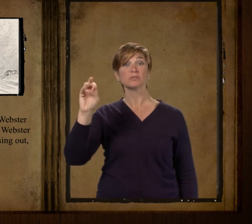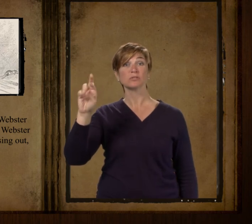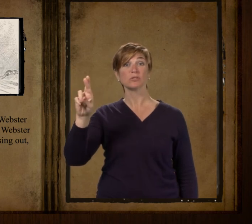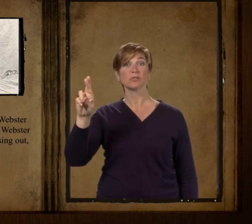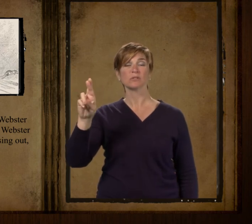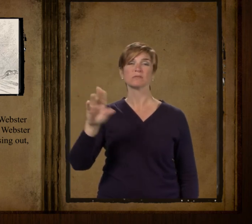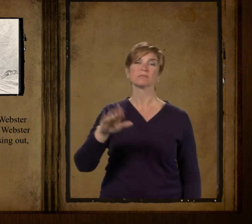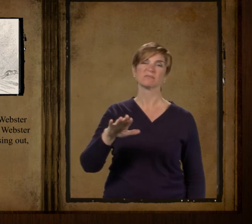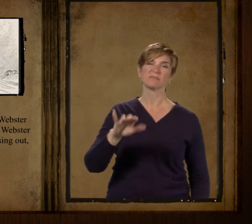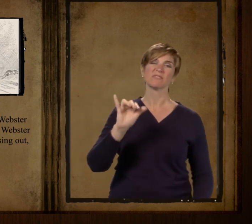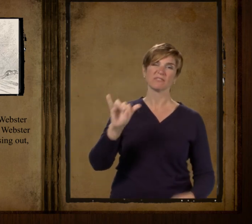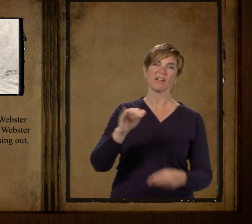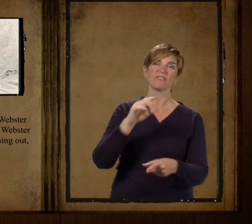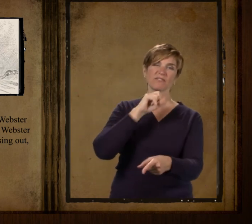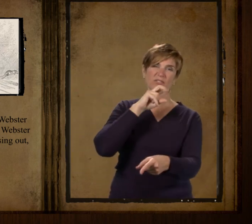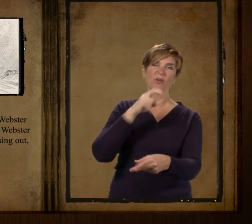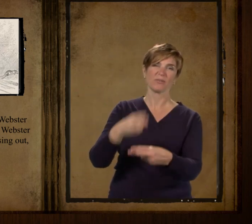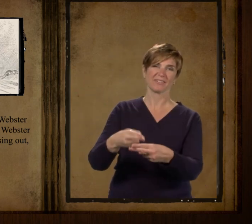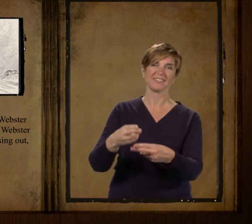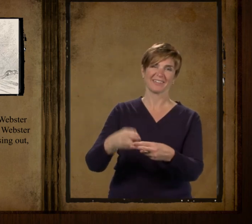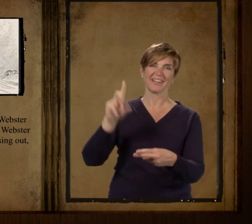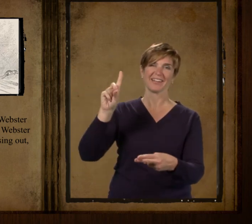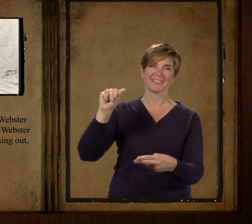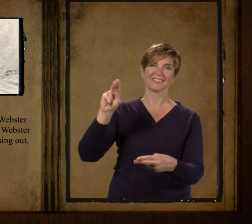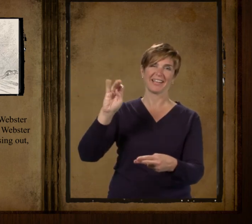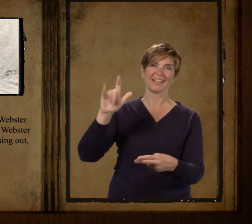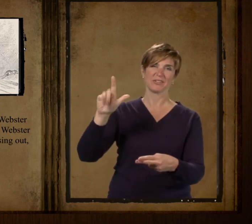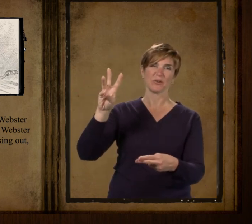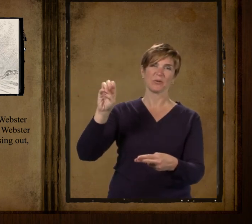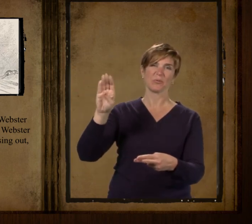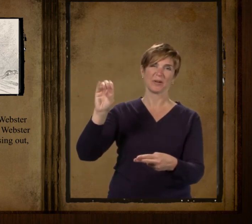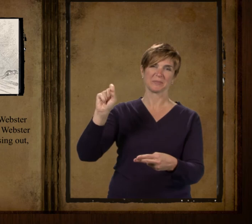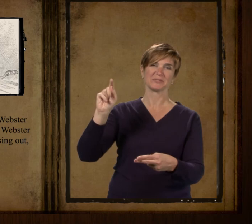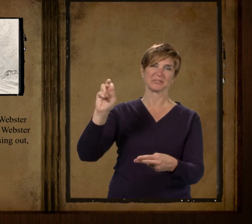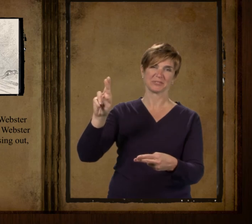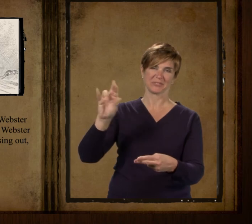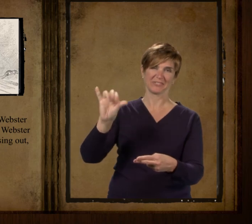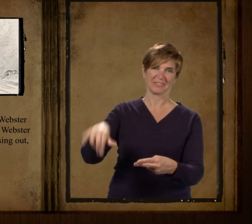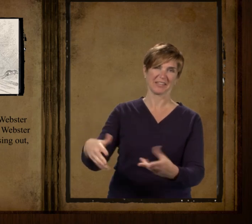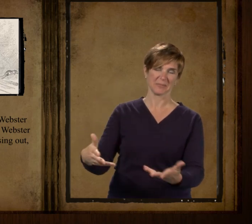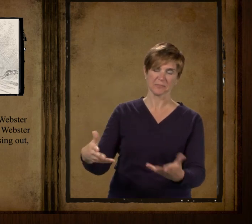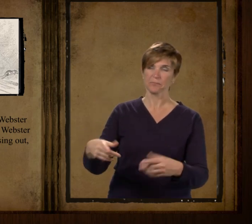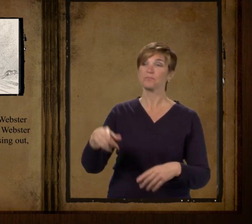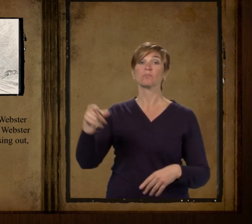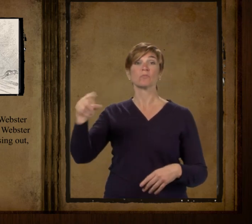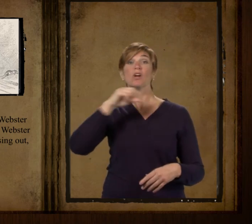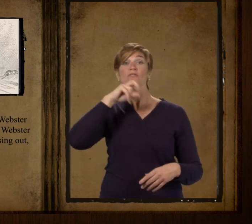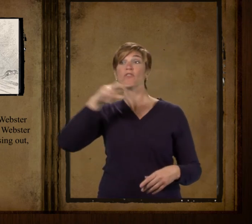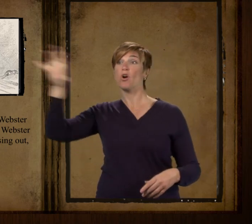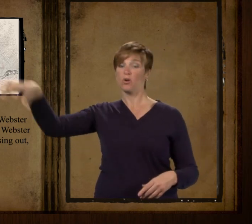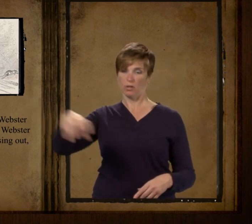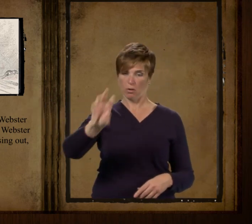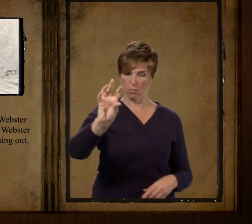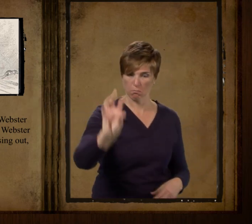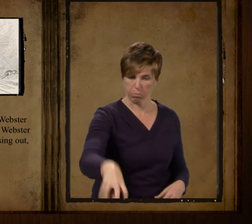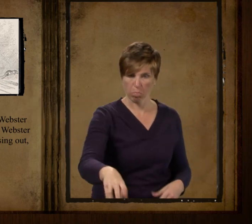why I've seen him set Danil Webster down here on this floor Danil Webster was the name of the frog